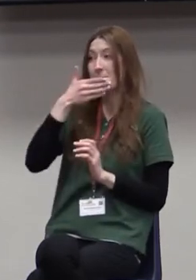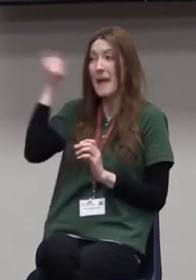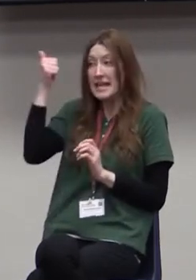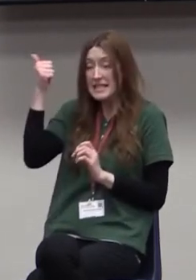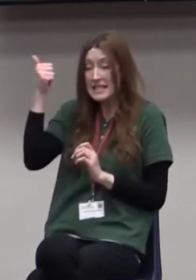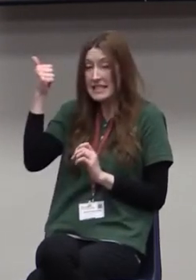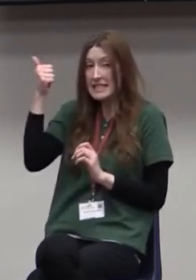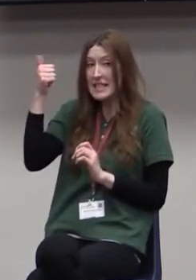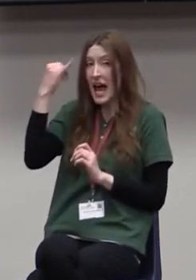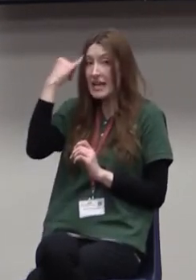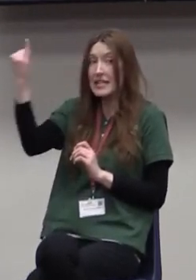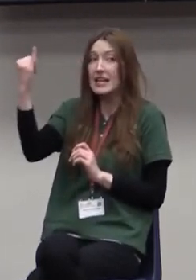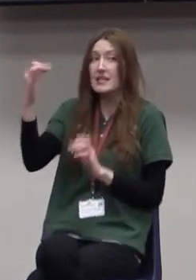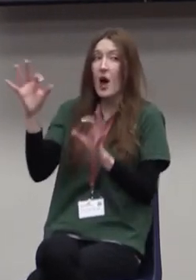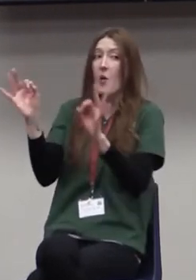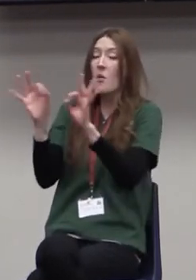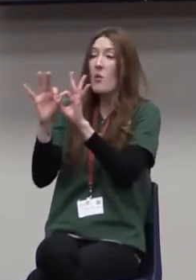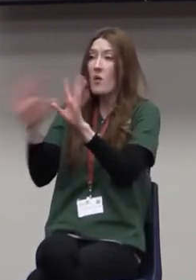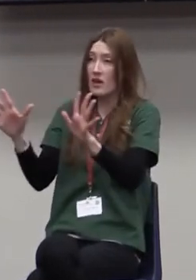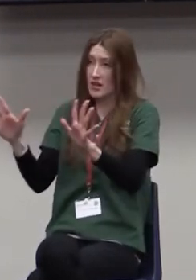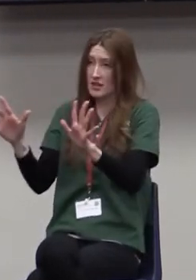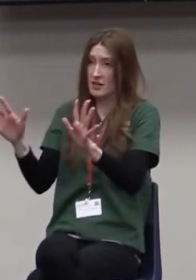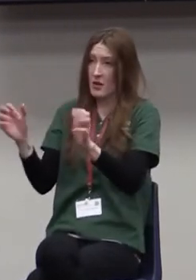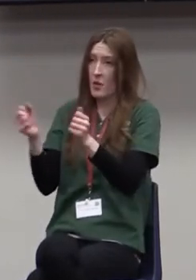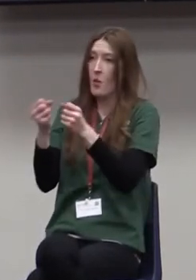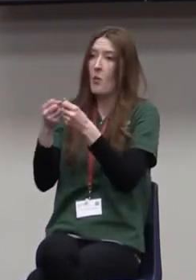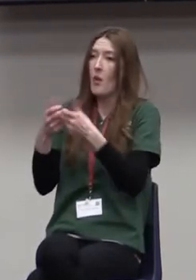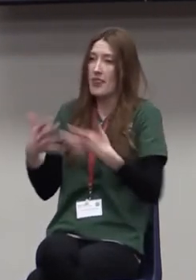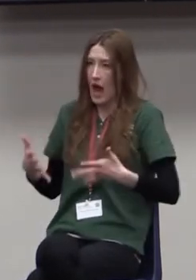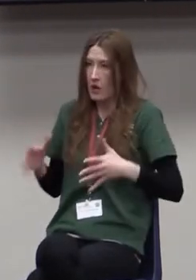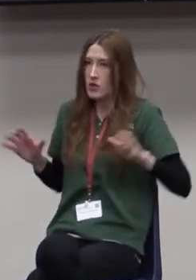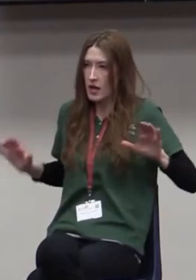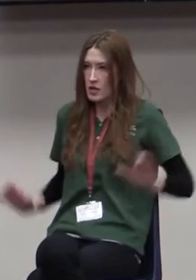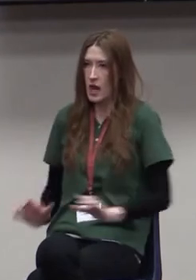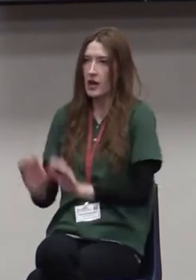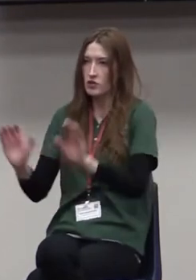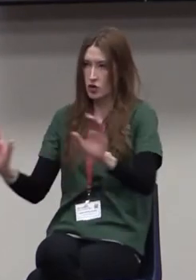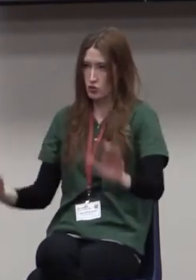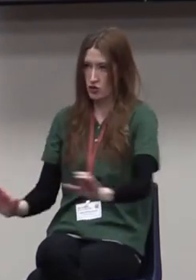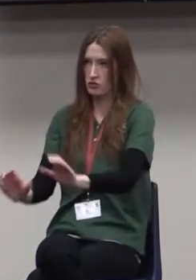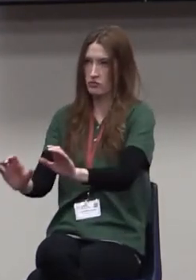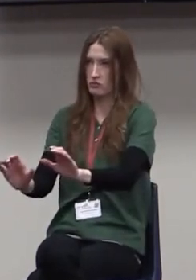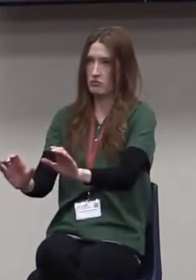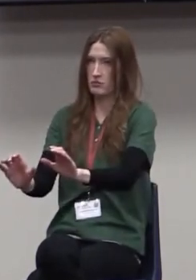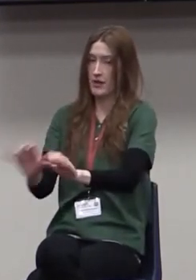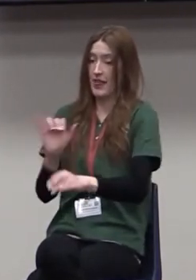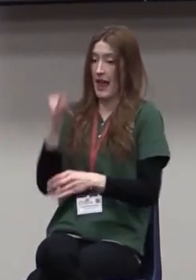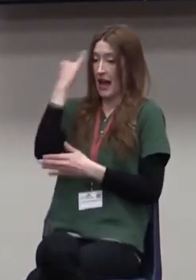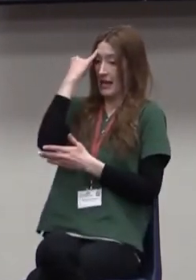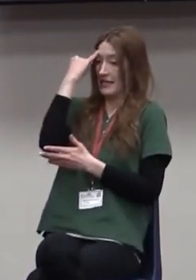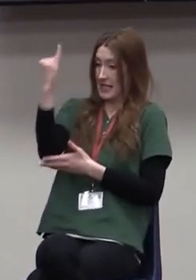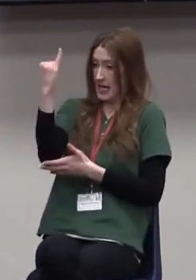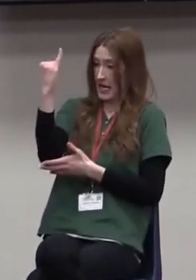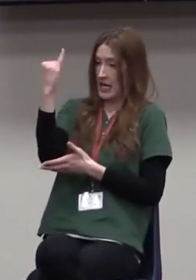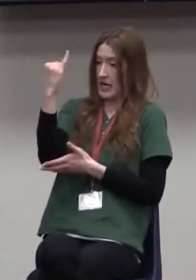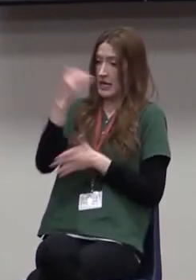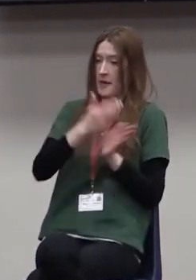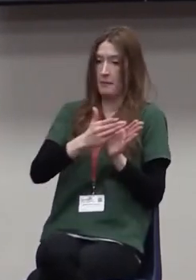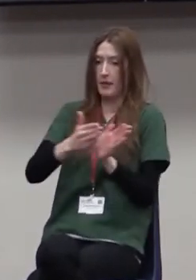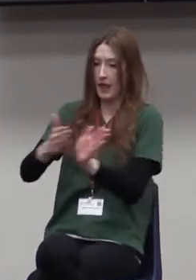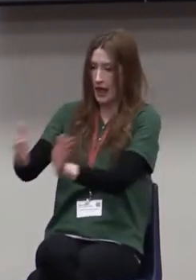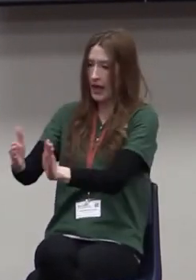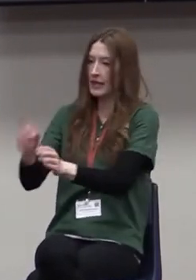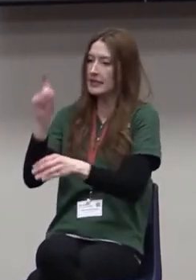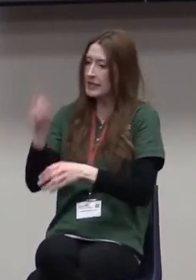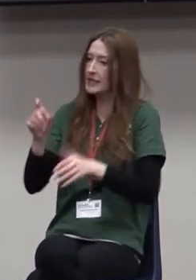are worthless without execution. You see, the idea is about executing the plan. It's